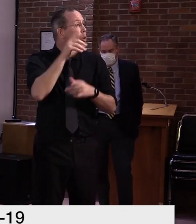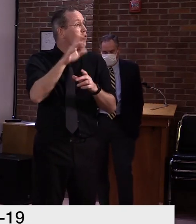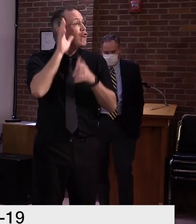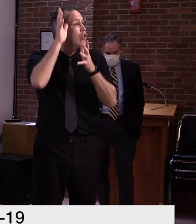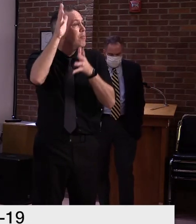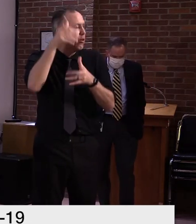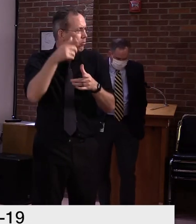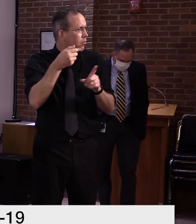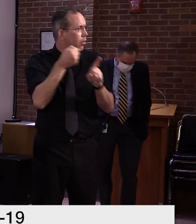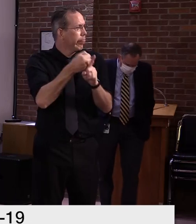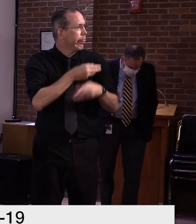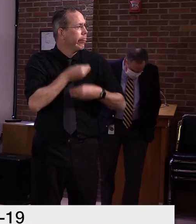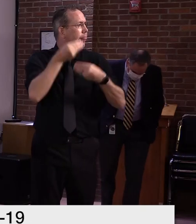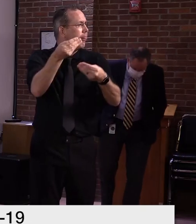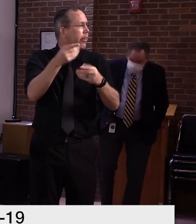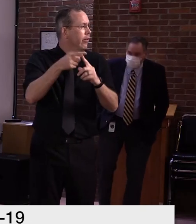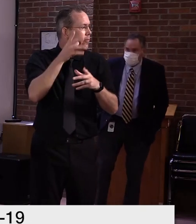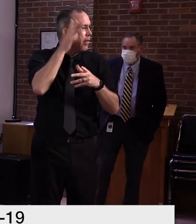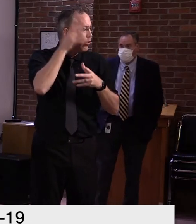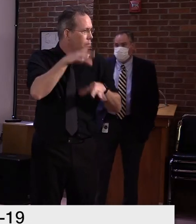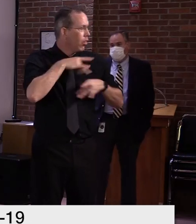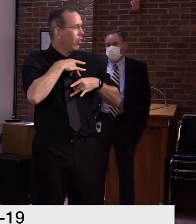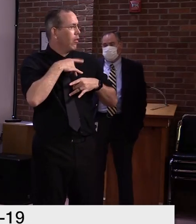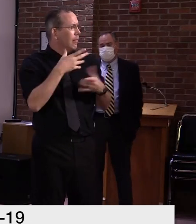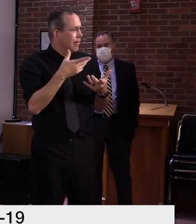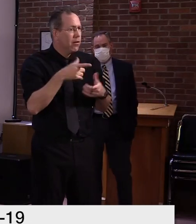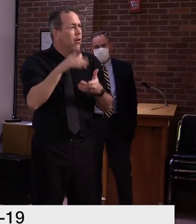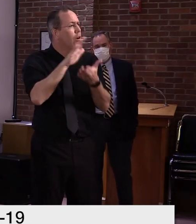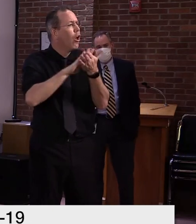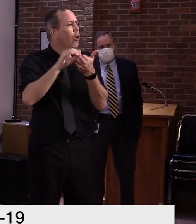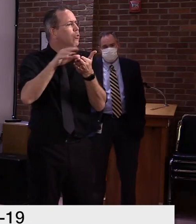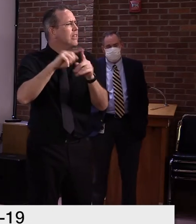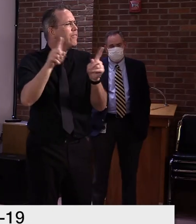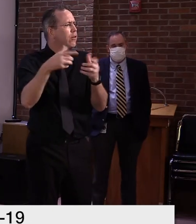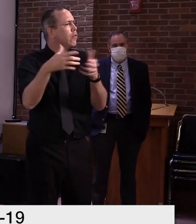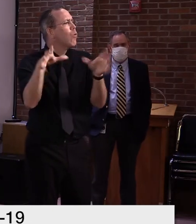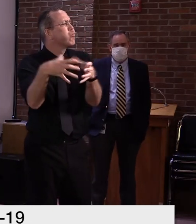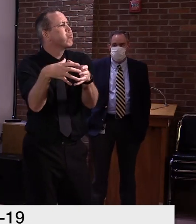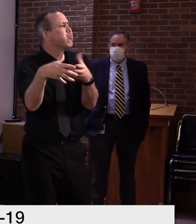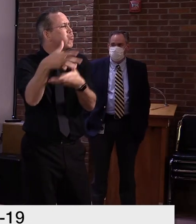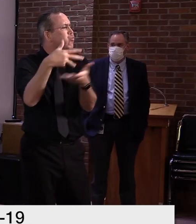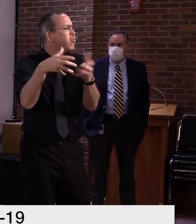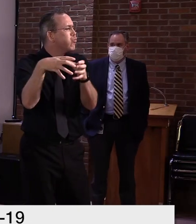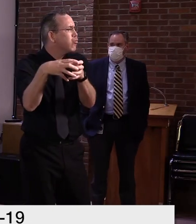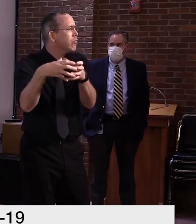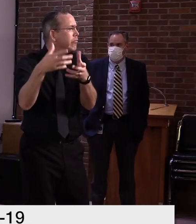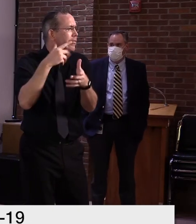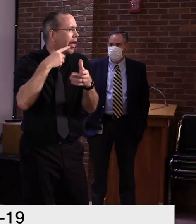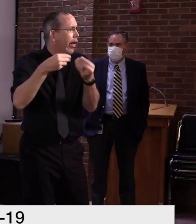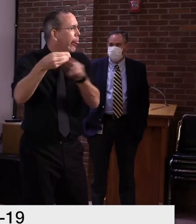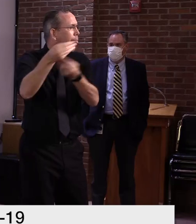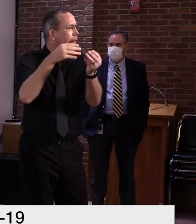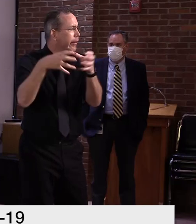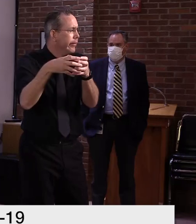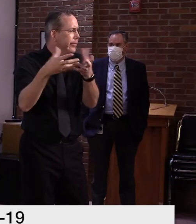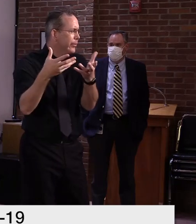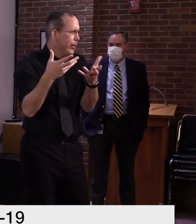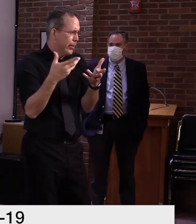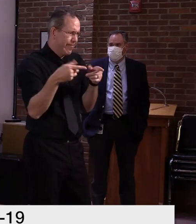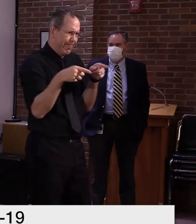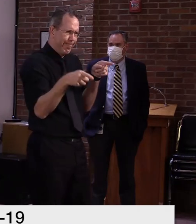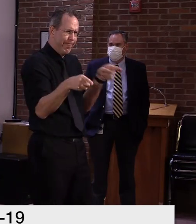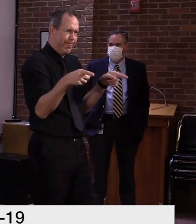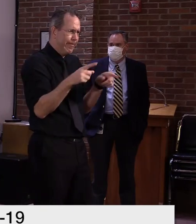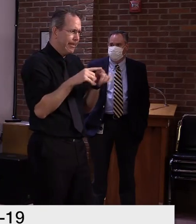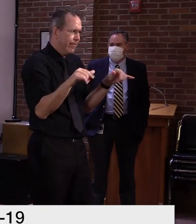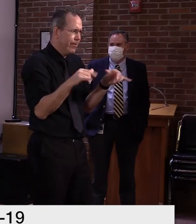I don't know, it just seems like a, a divide there. I'm going to have Dr. Levine